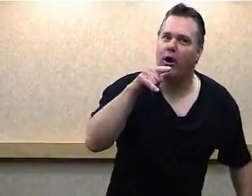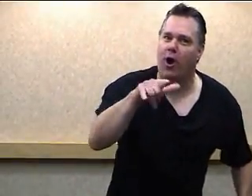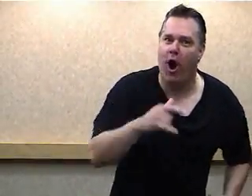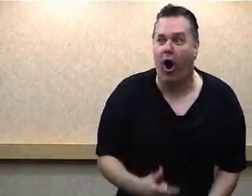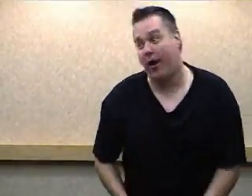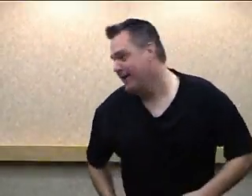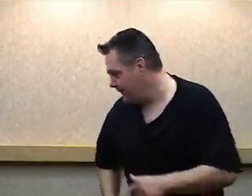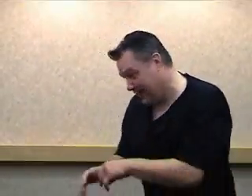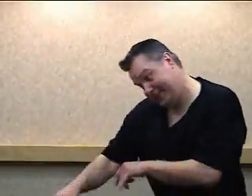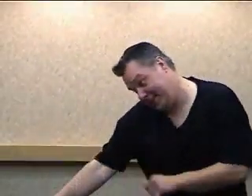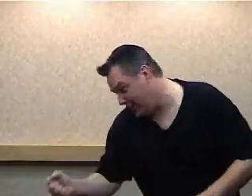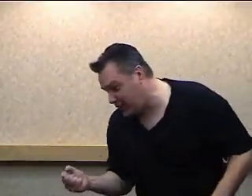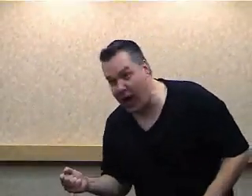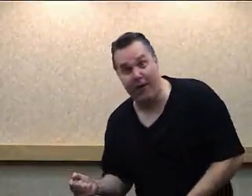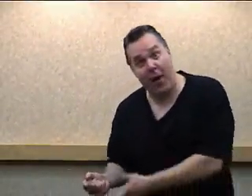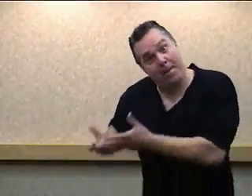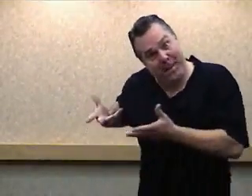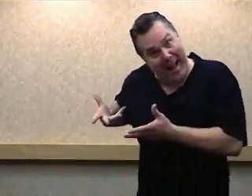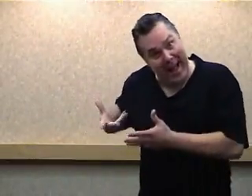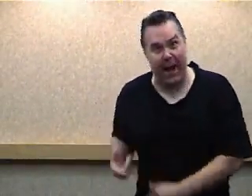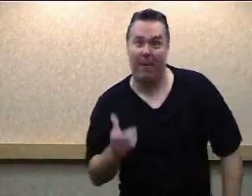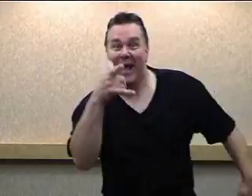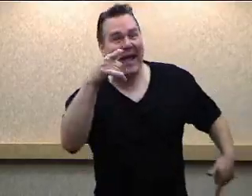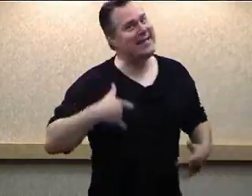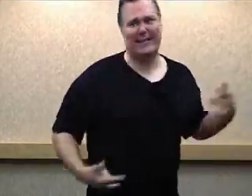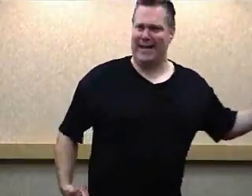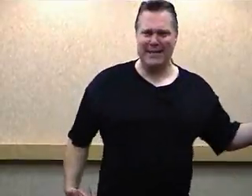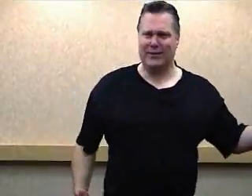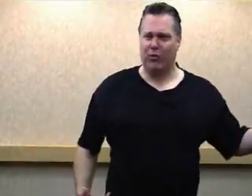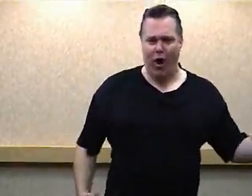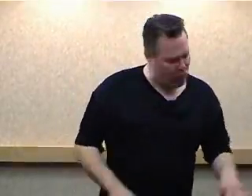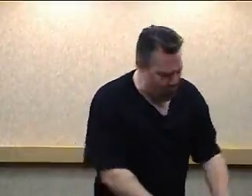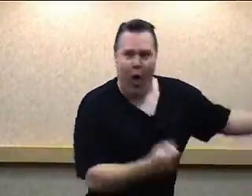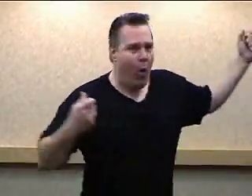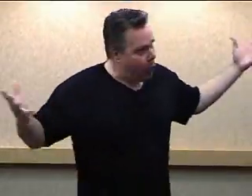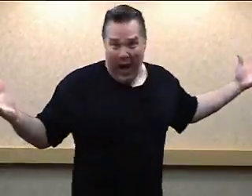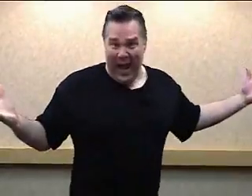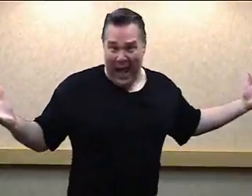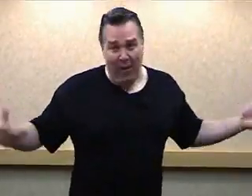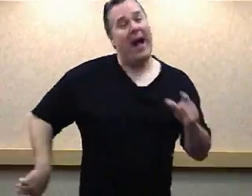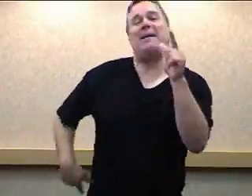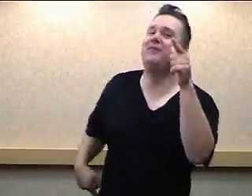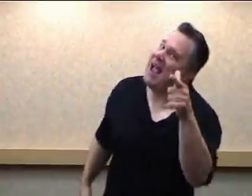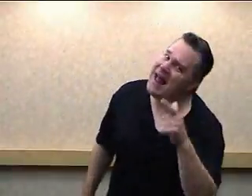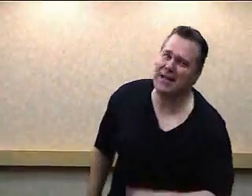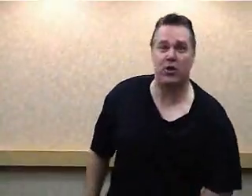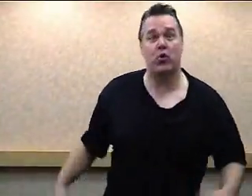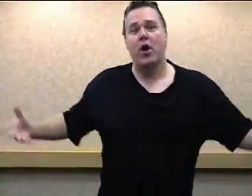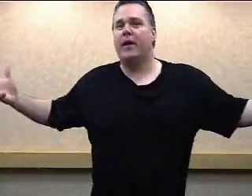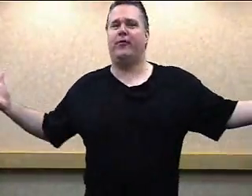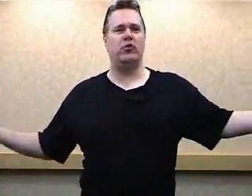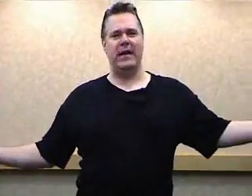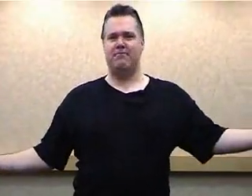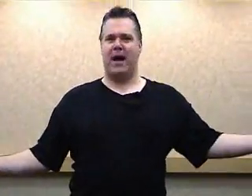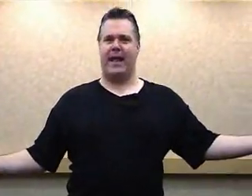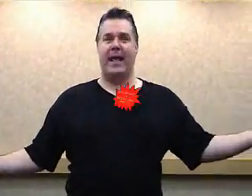car. It's in the club, bam, it's in the trunk. Well, I'm telling you, if you need money,